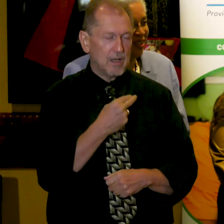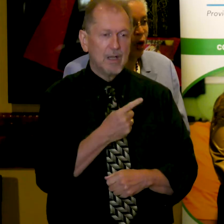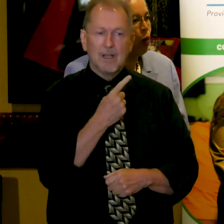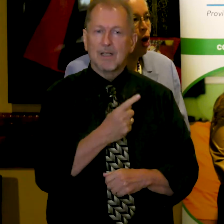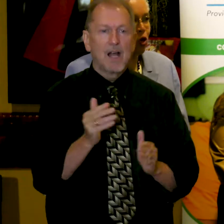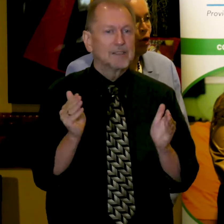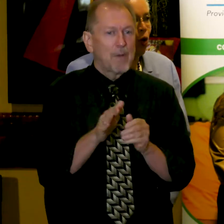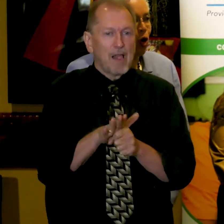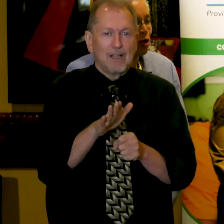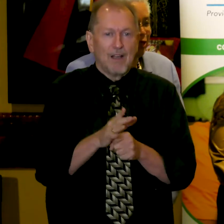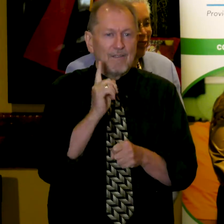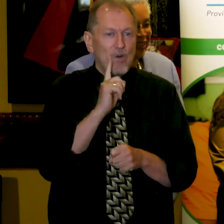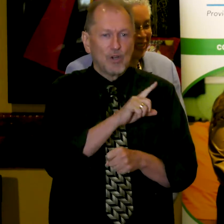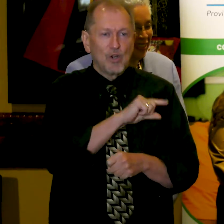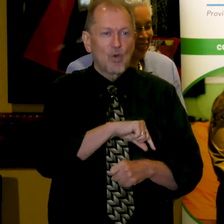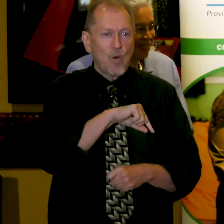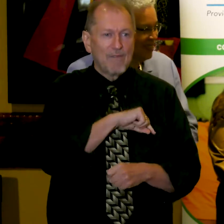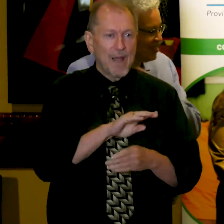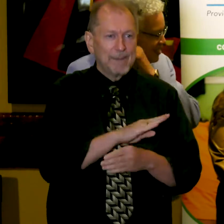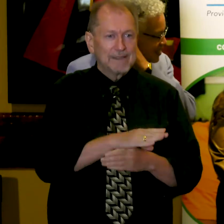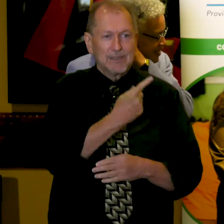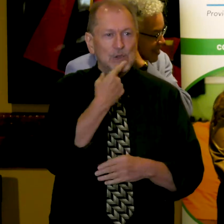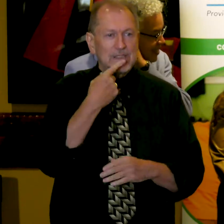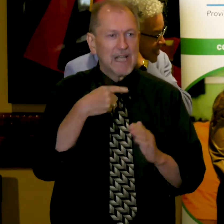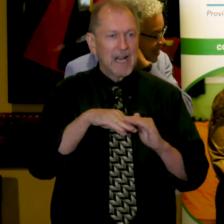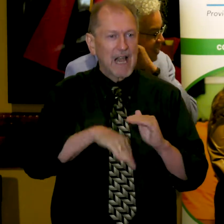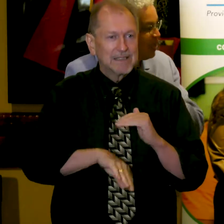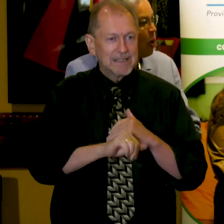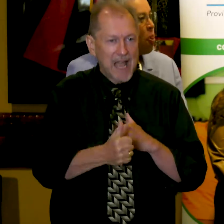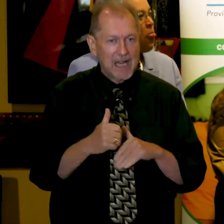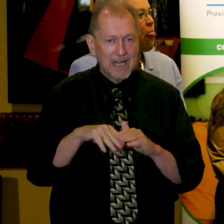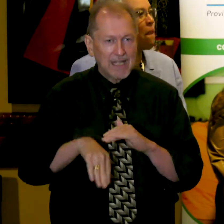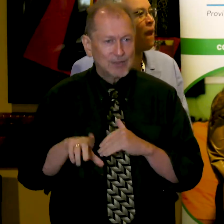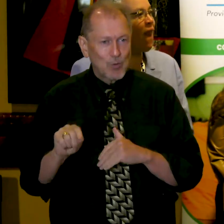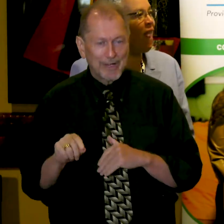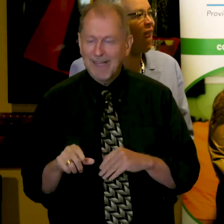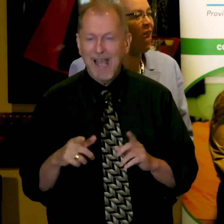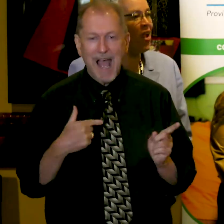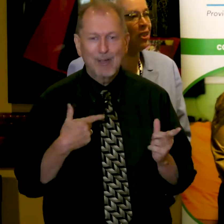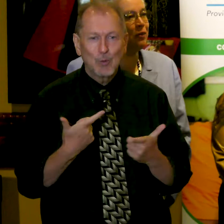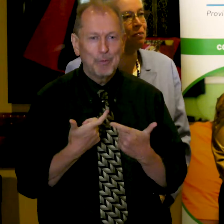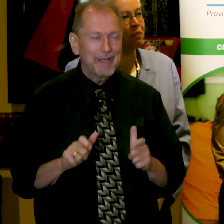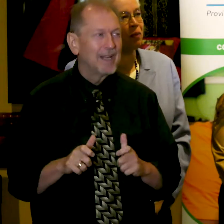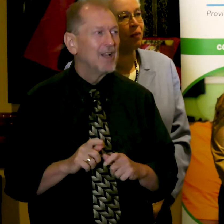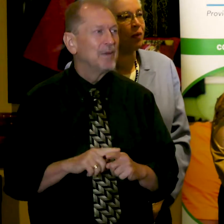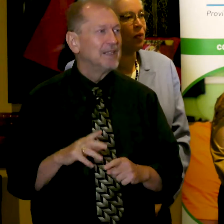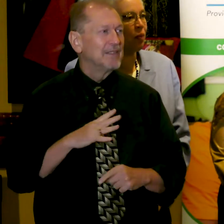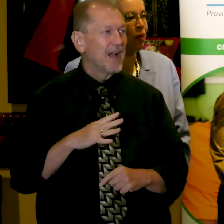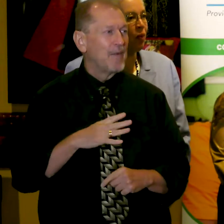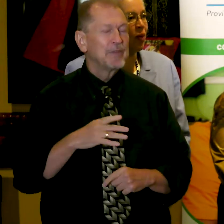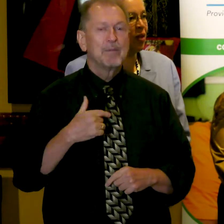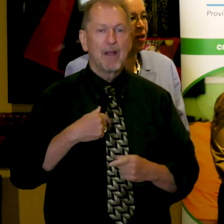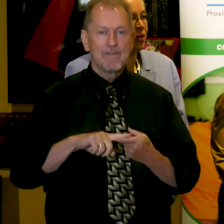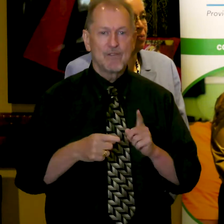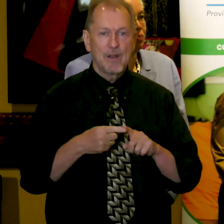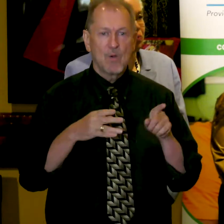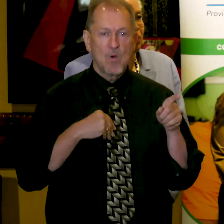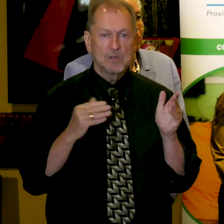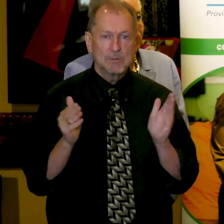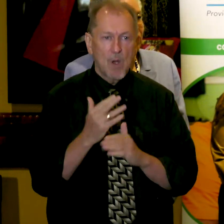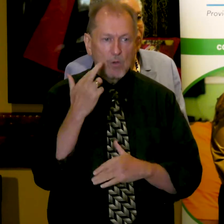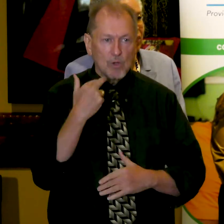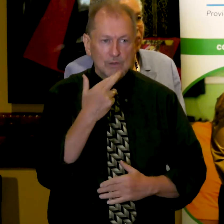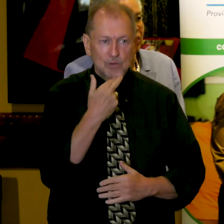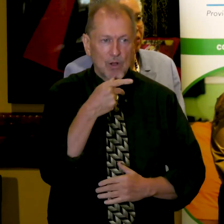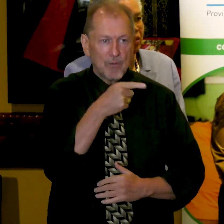for you. But that's okay. But that's okay. I have a friend here that owns a small restaurant. The